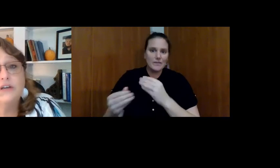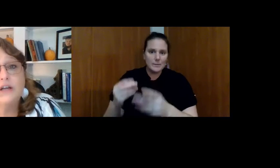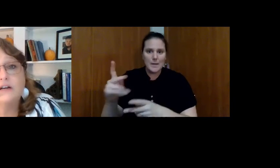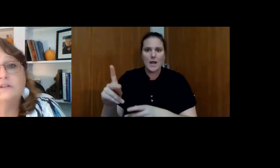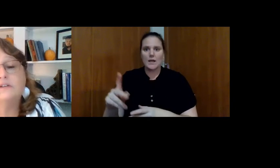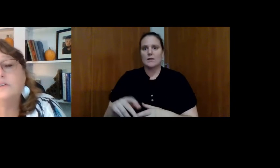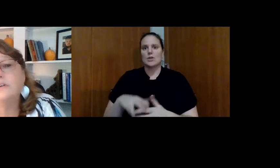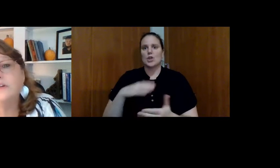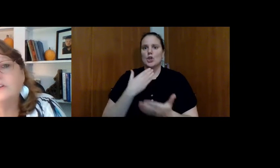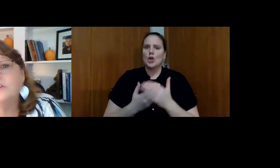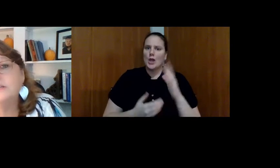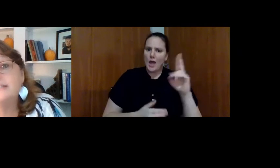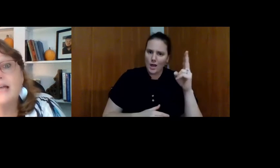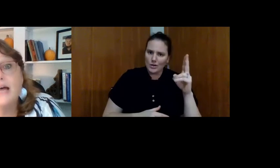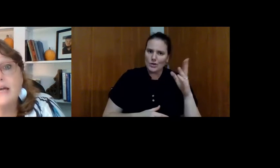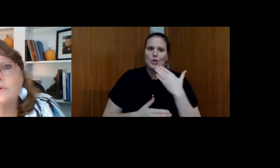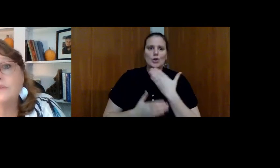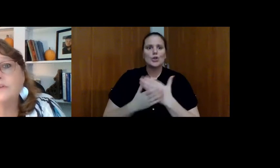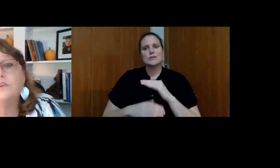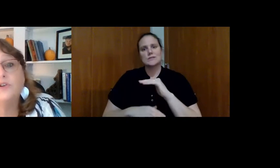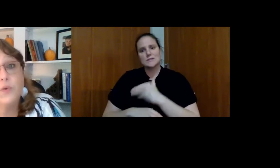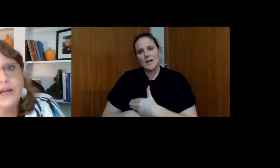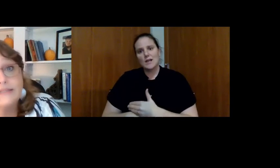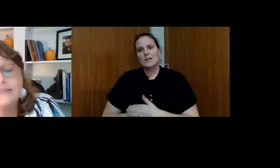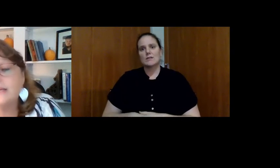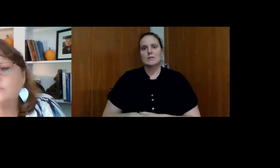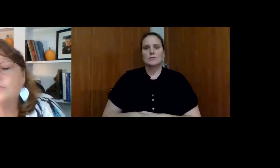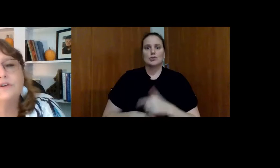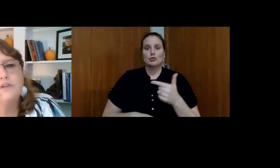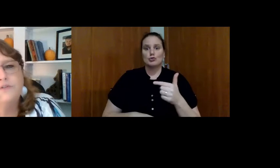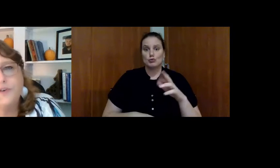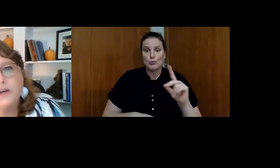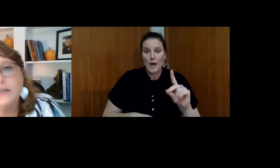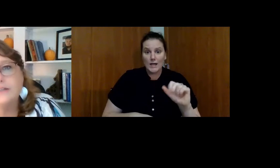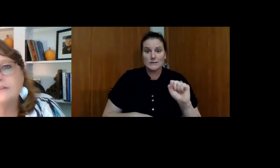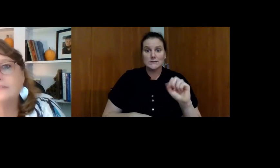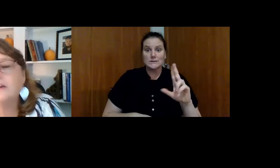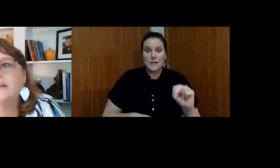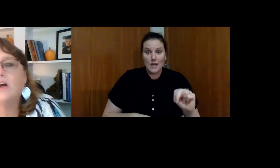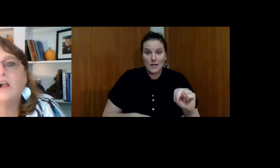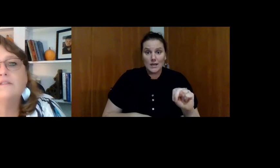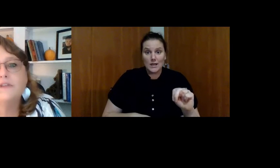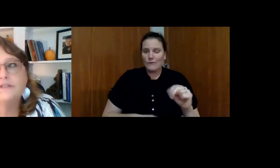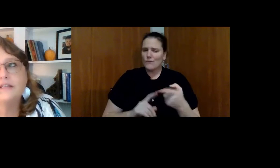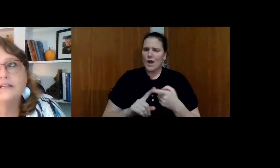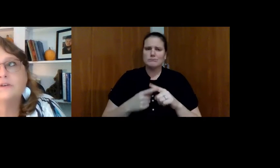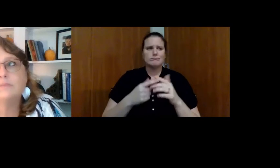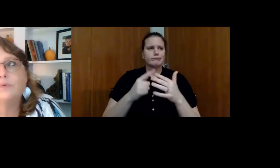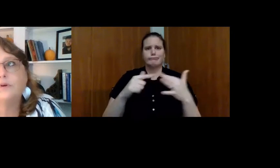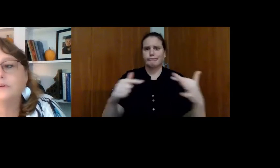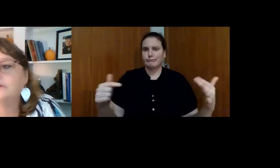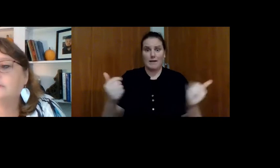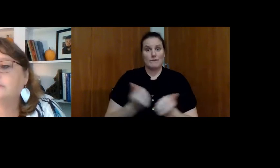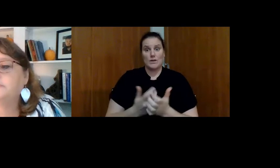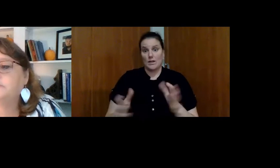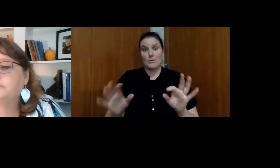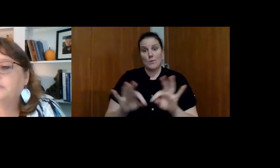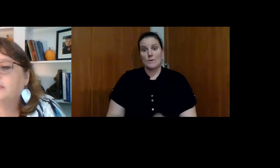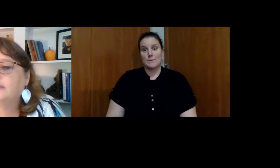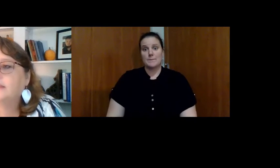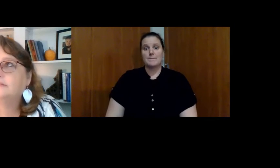be the good uncle or the good son or the good grandson or the good friend. Right. All of those things are important.